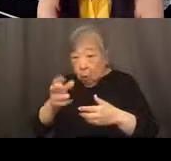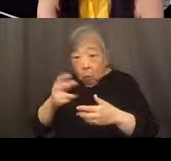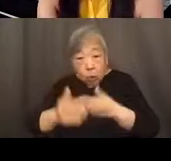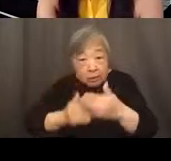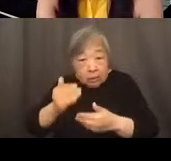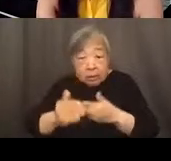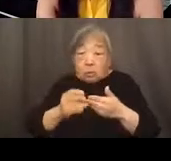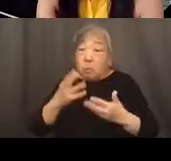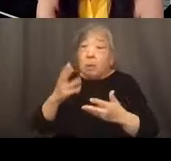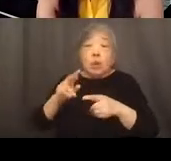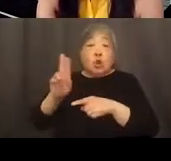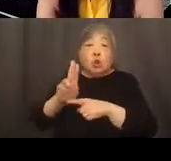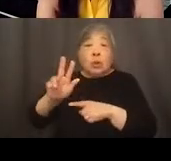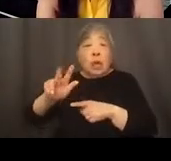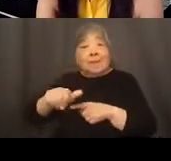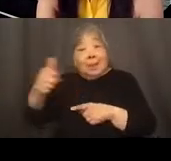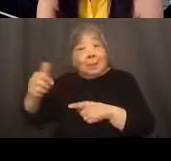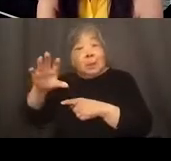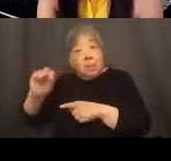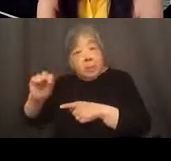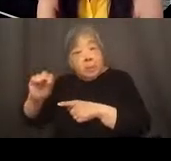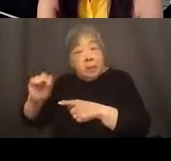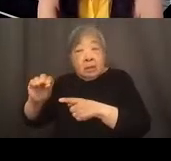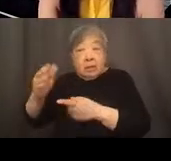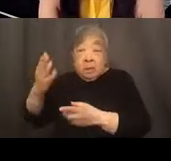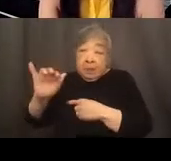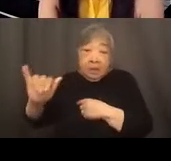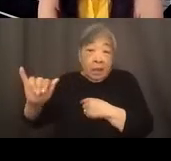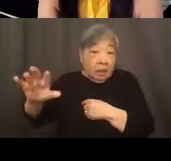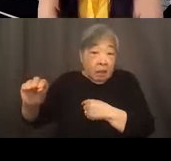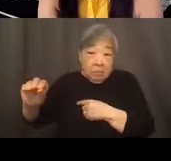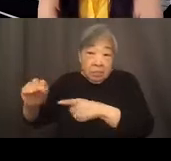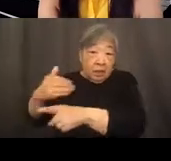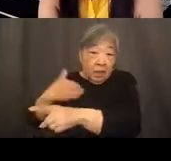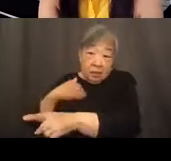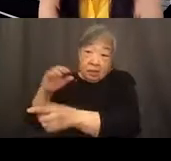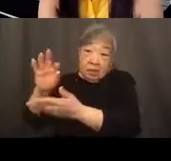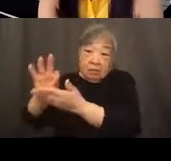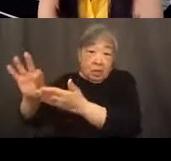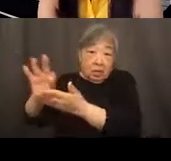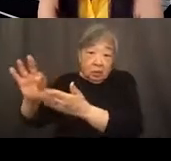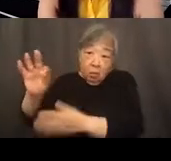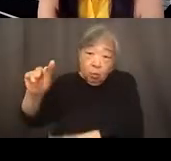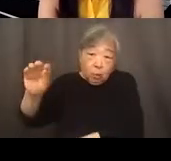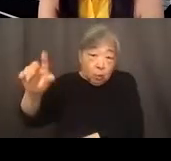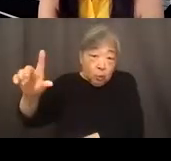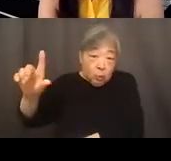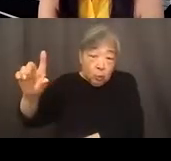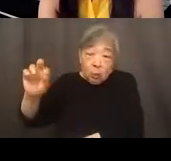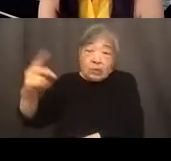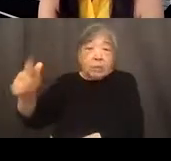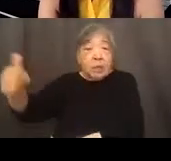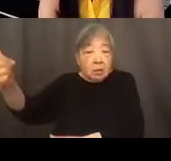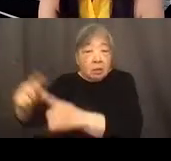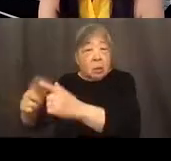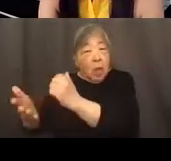company that may be relying on, they may have, you know, a resident scoring tool or some other feature to help you